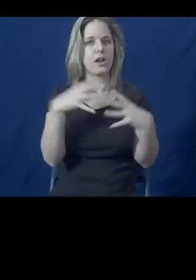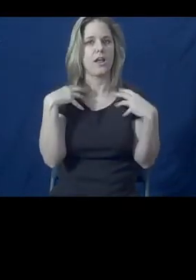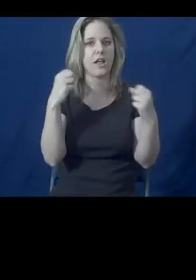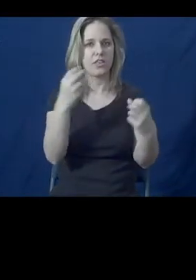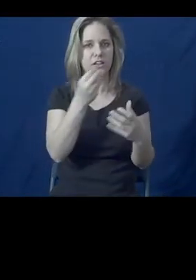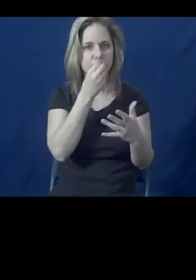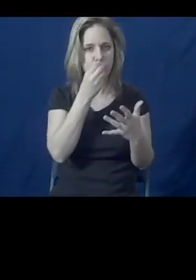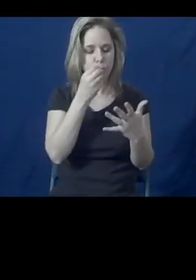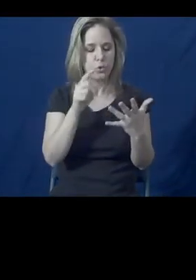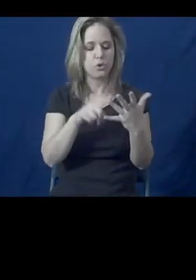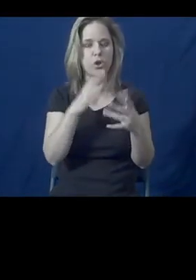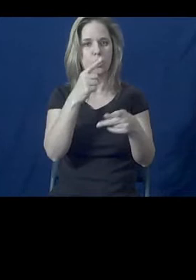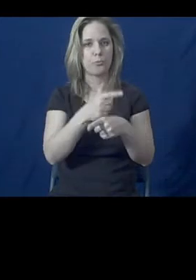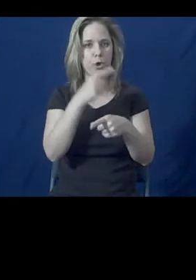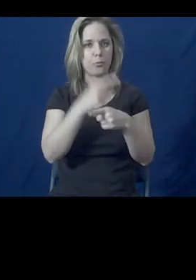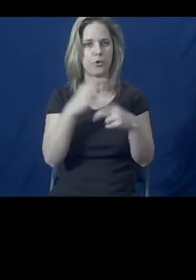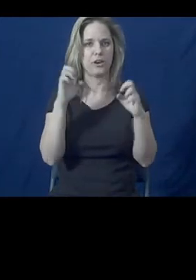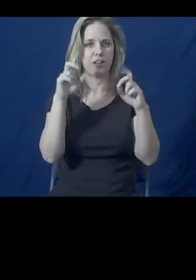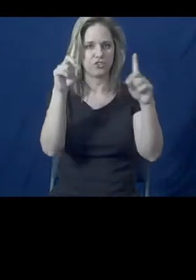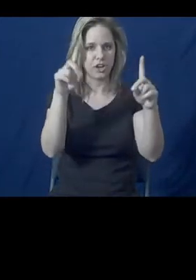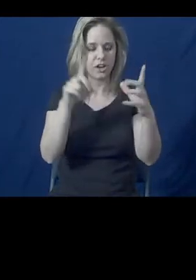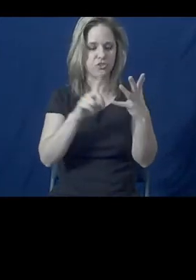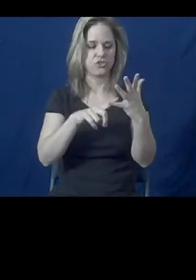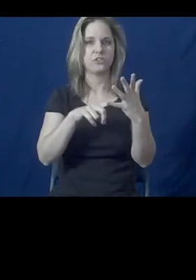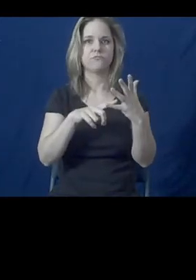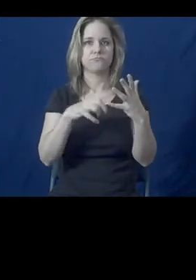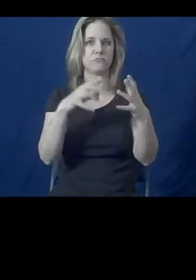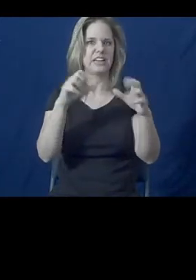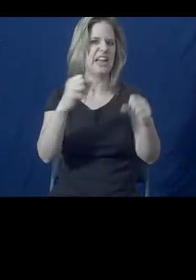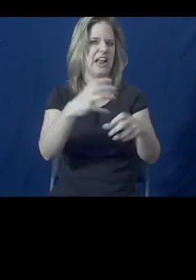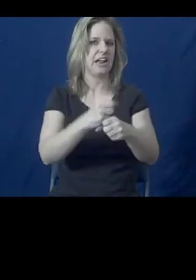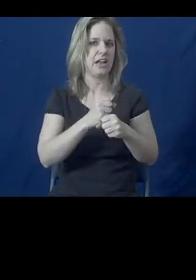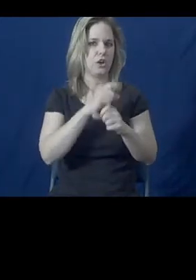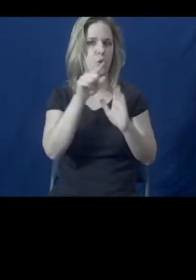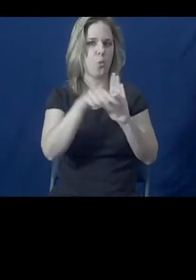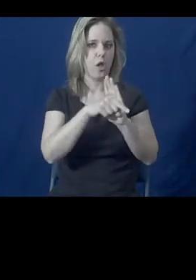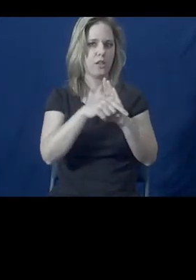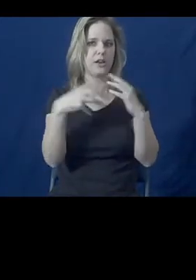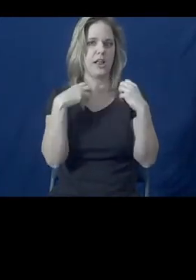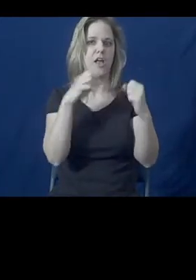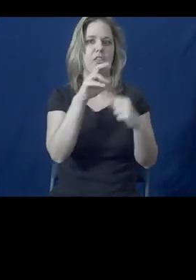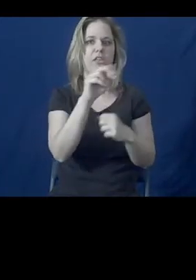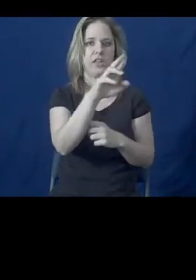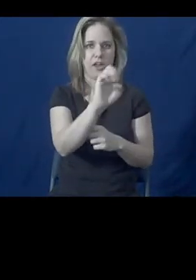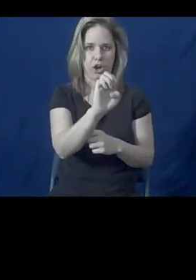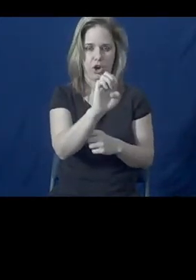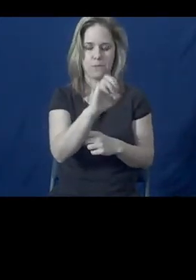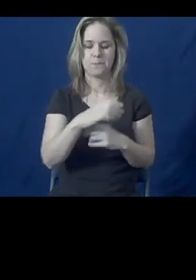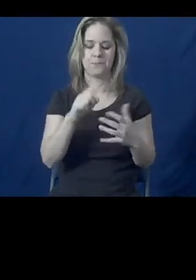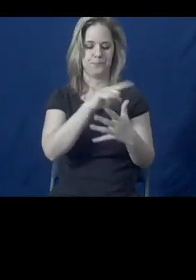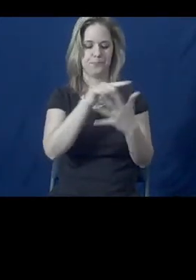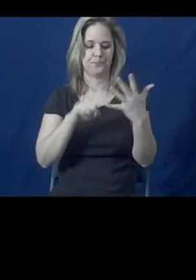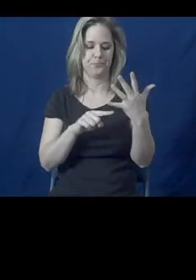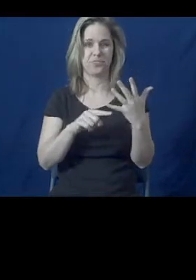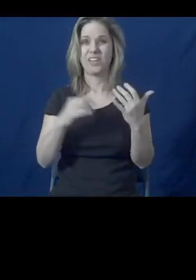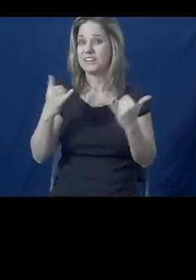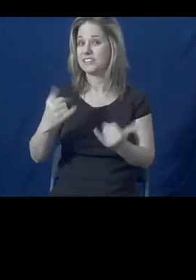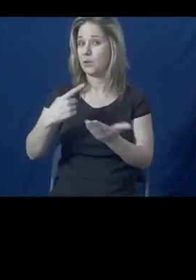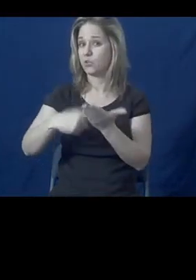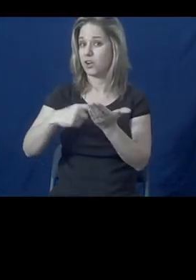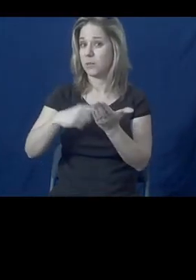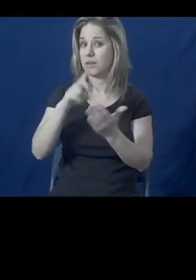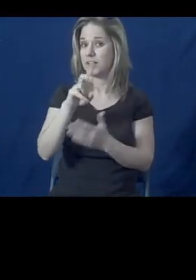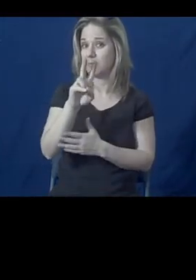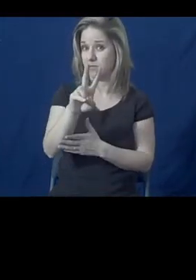appropriate education, and again access to quality health care. And although today we're talking about domestic violence in